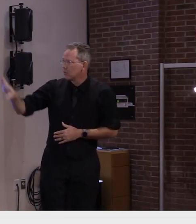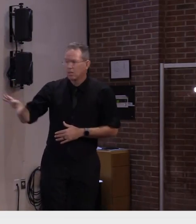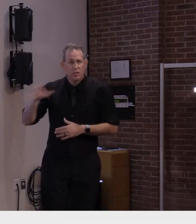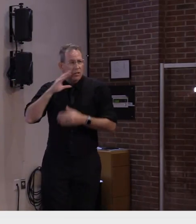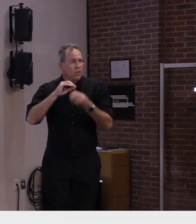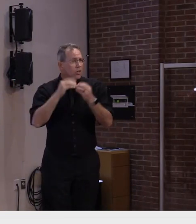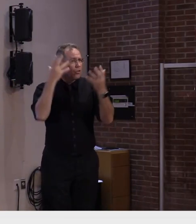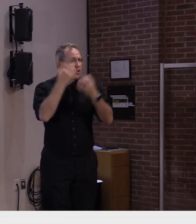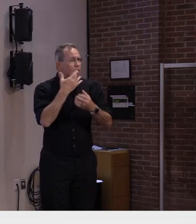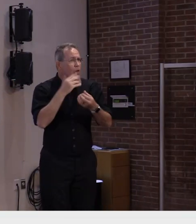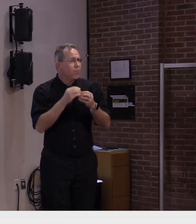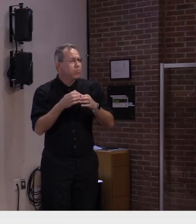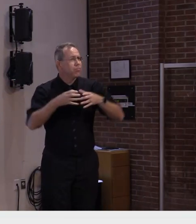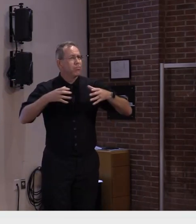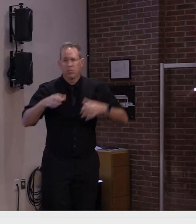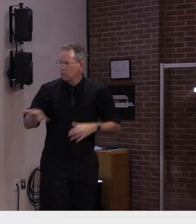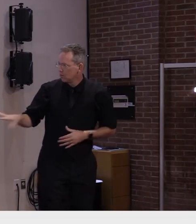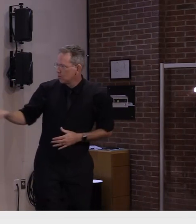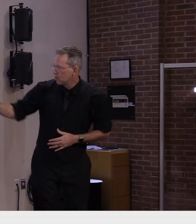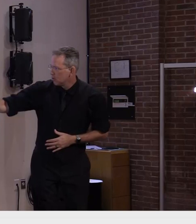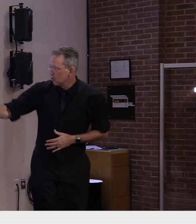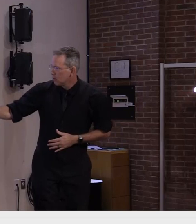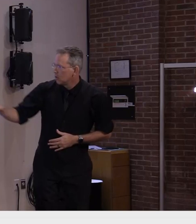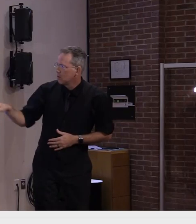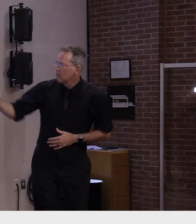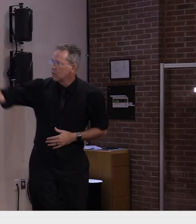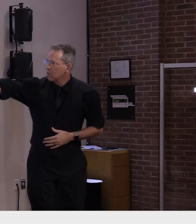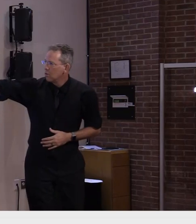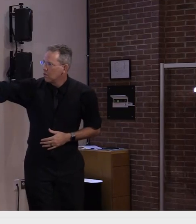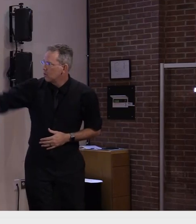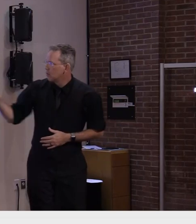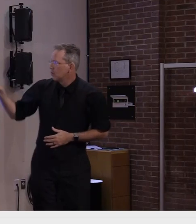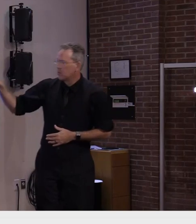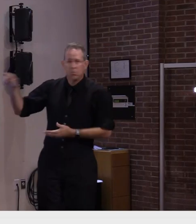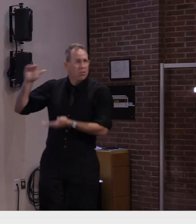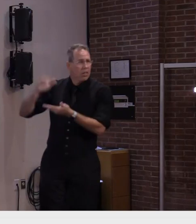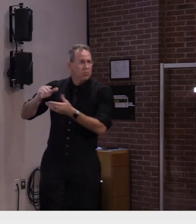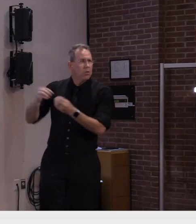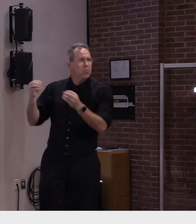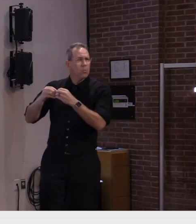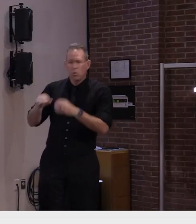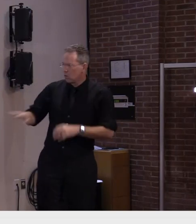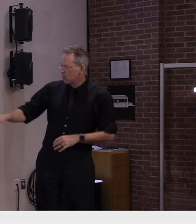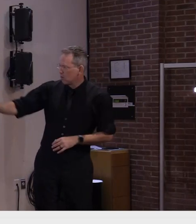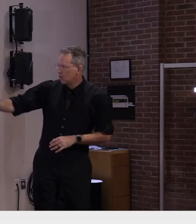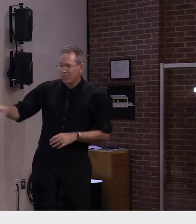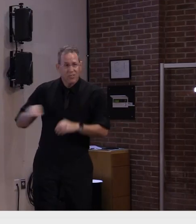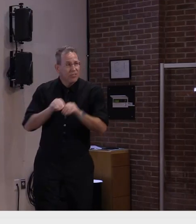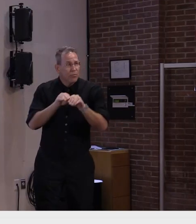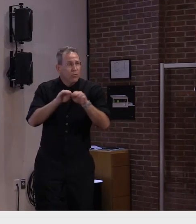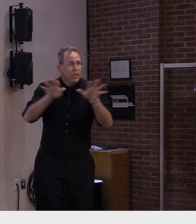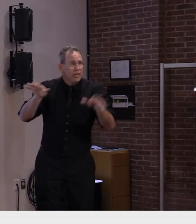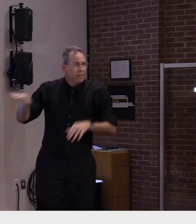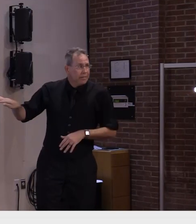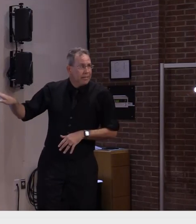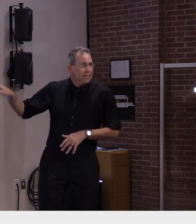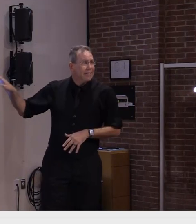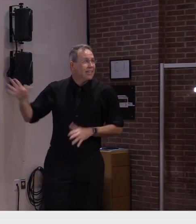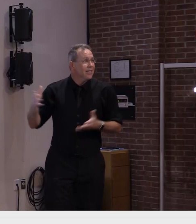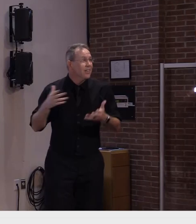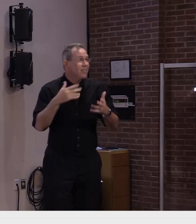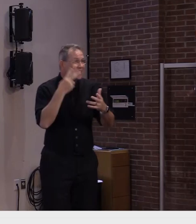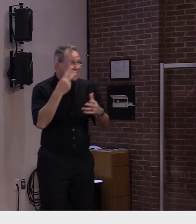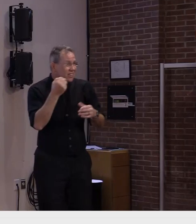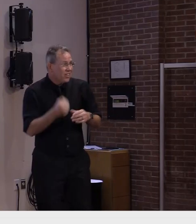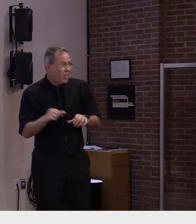in the southern part of the country where many of the states are less vaccinated but these impacts are continuing to be felt in all